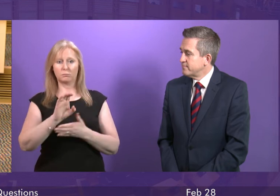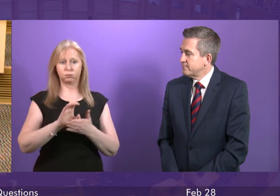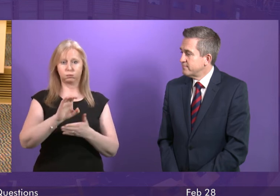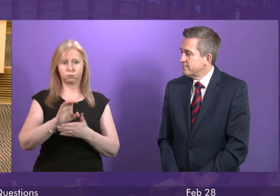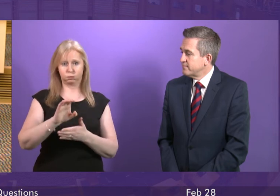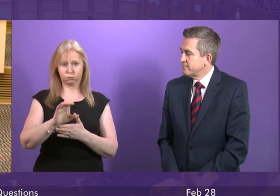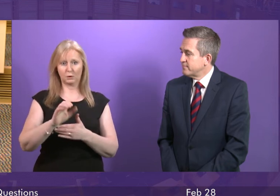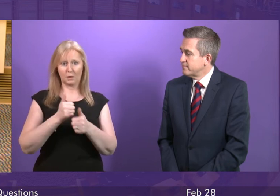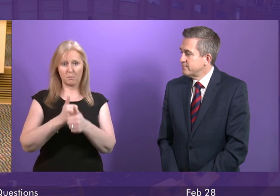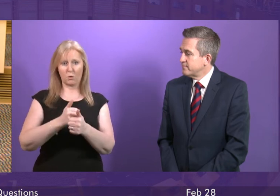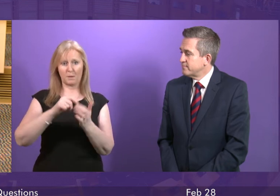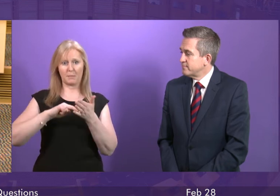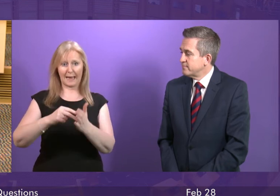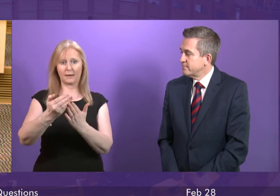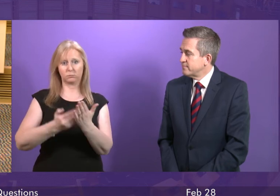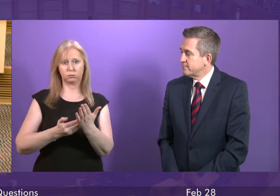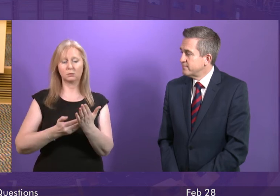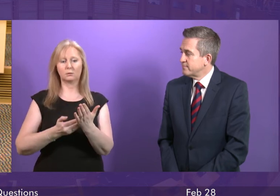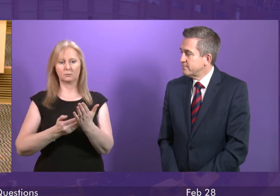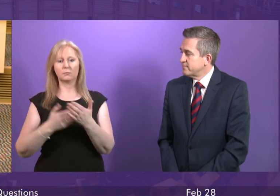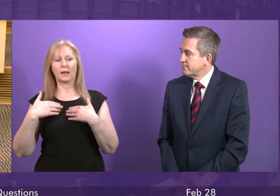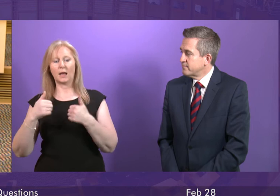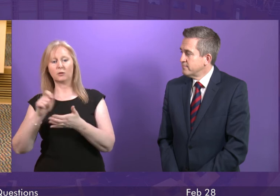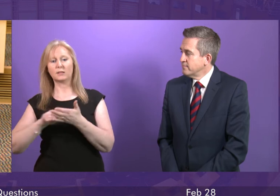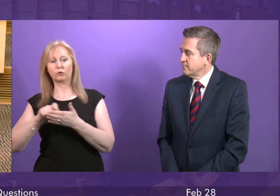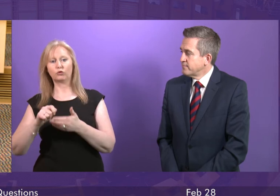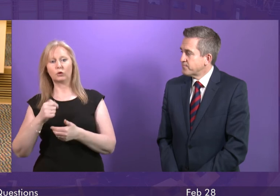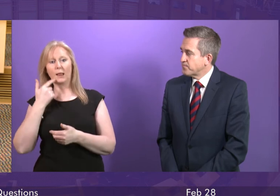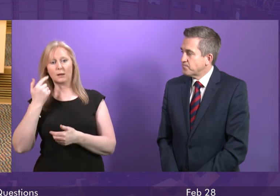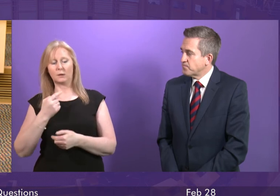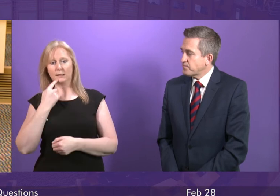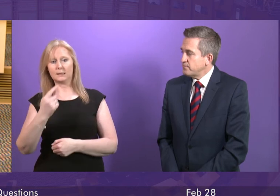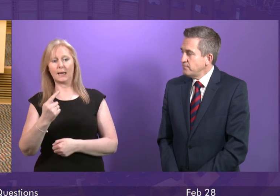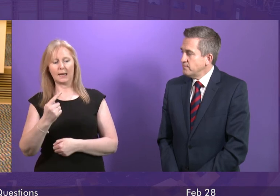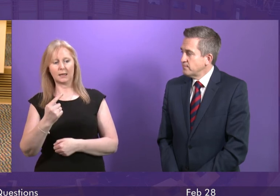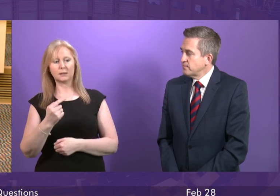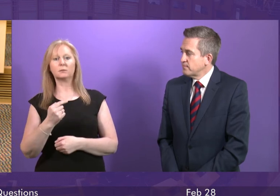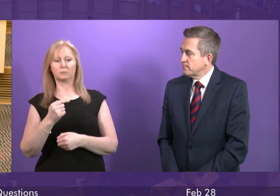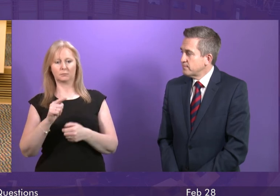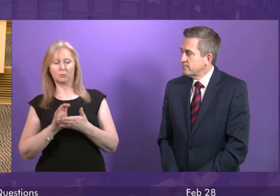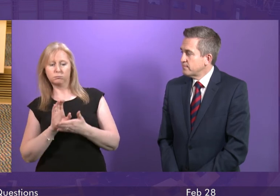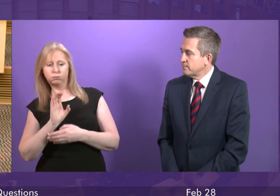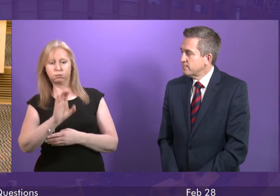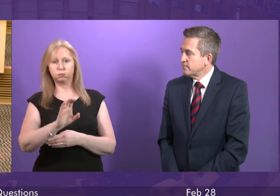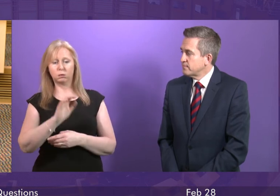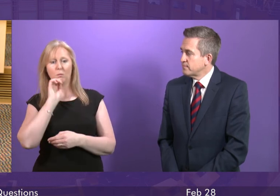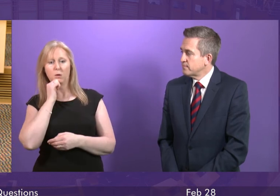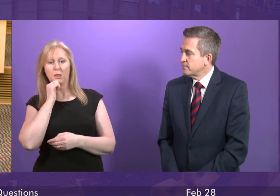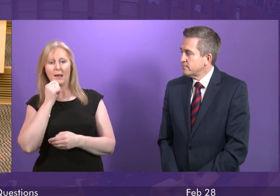plan. Just last week, the Health Secretary announced almost £30 million, including, for example, extra money to Fourth